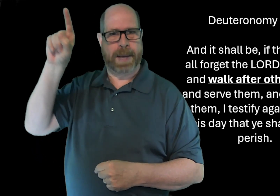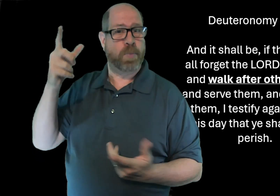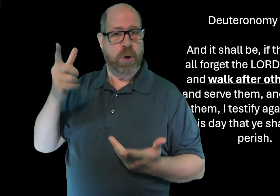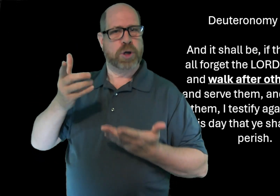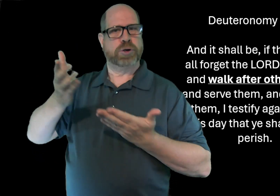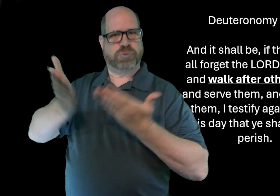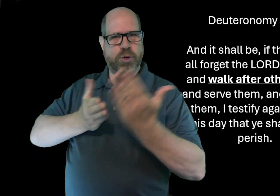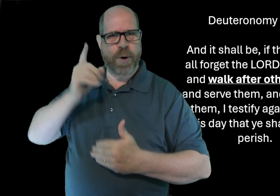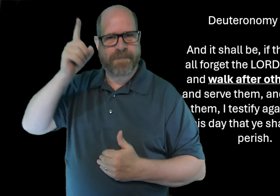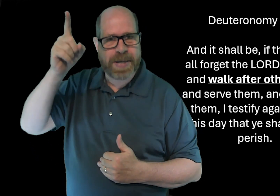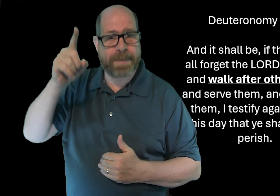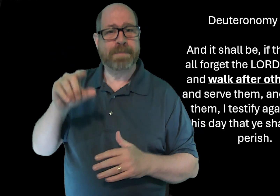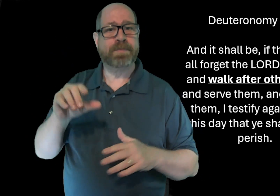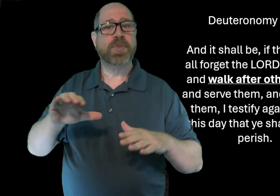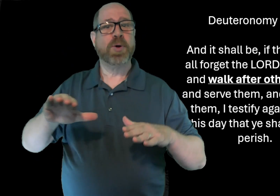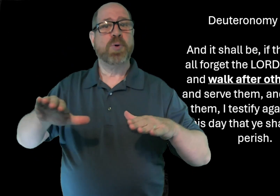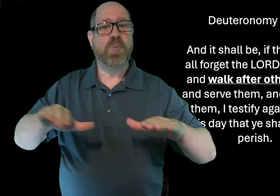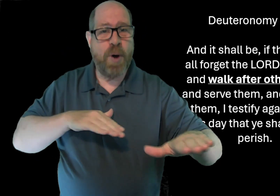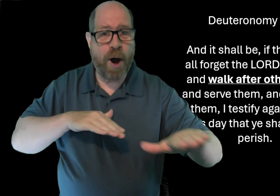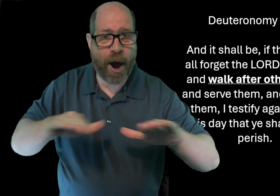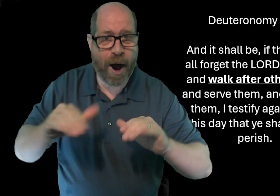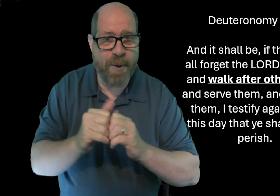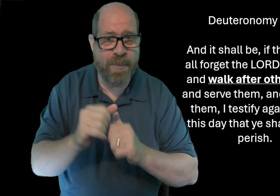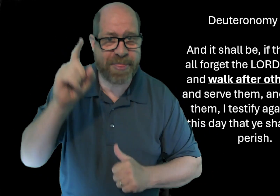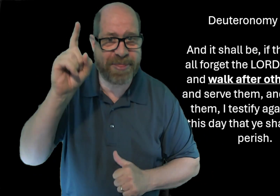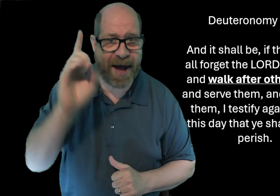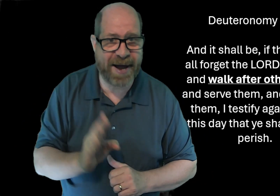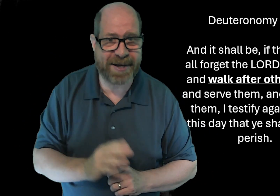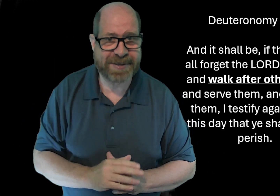And it's worth it for us to give up our lives and walk with God.